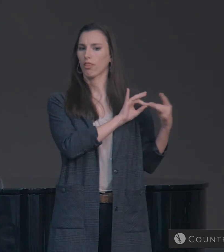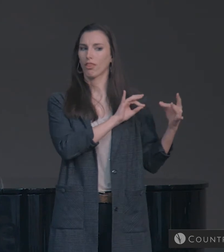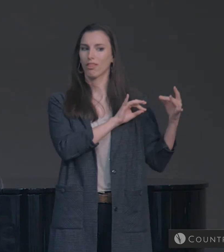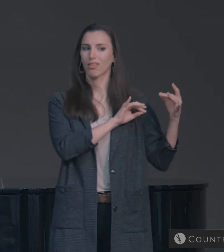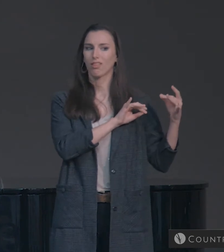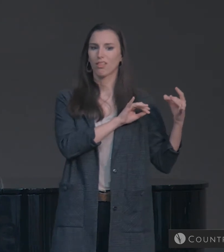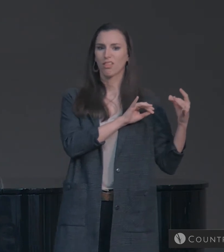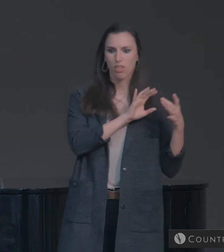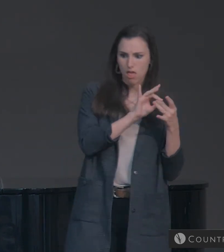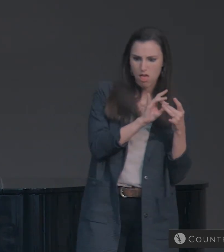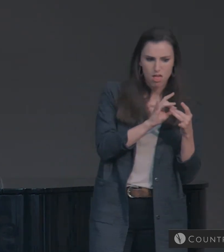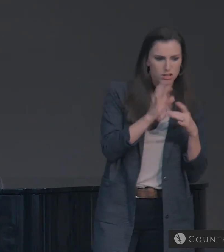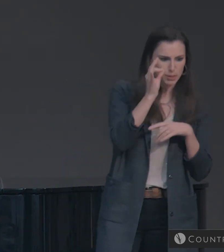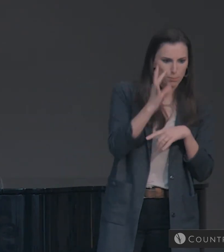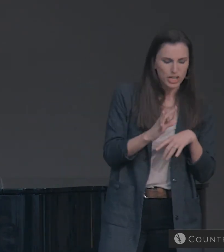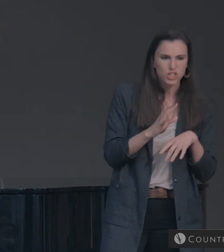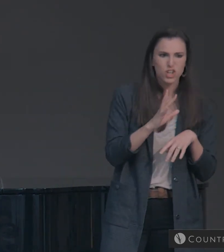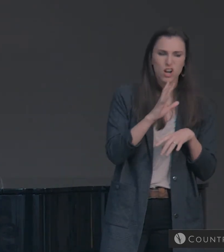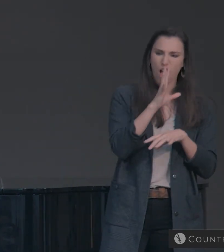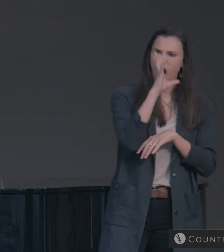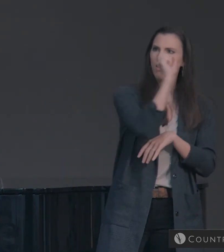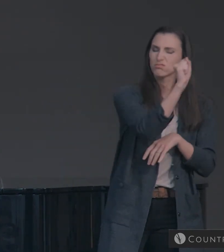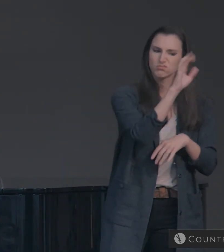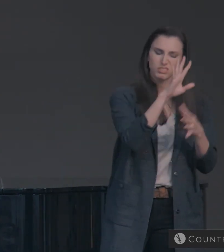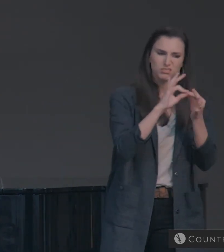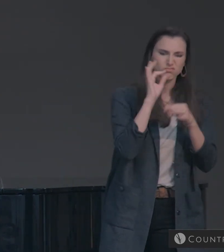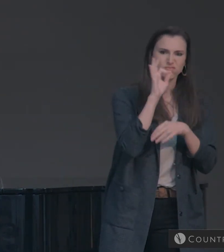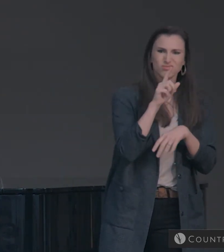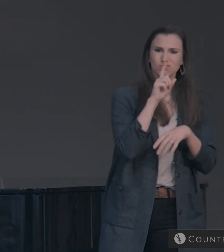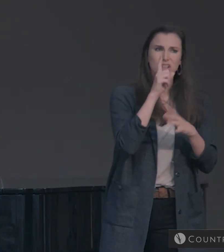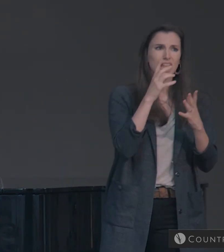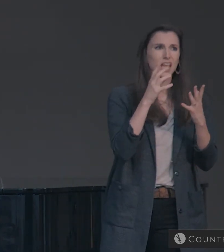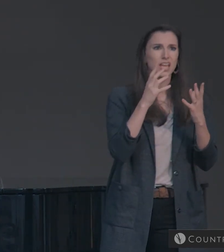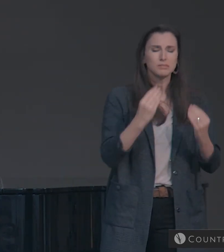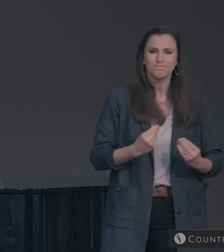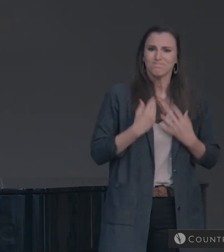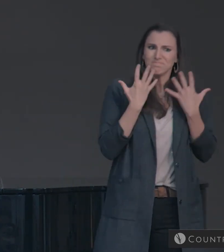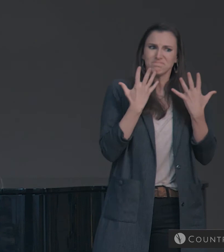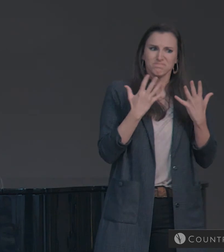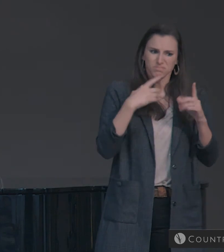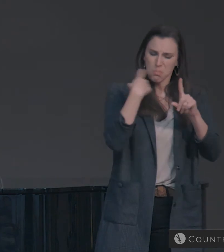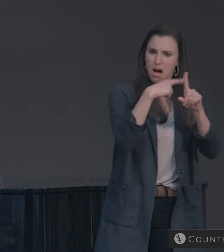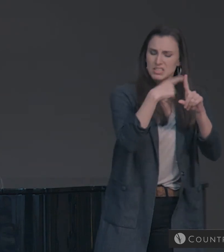And how fascinating this preacher's words were, that they were hopeful words.